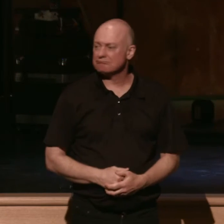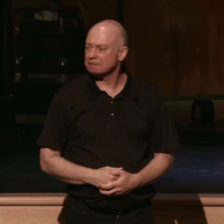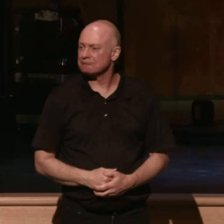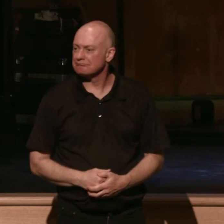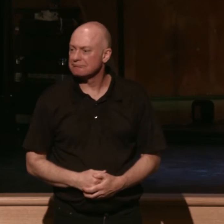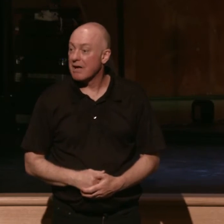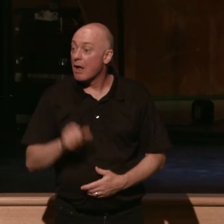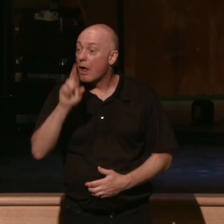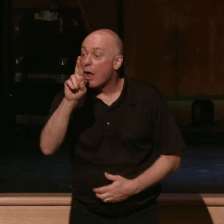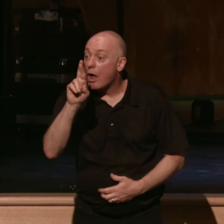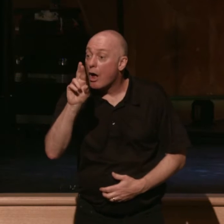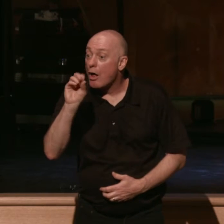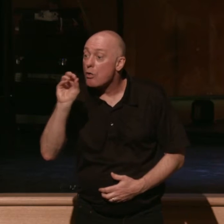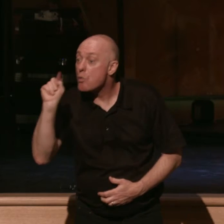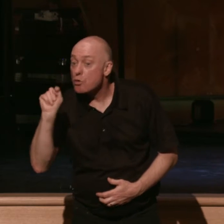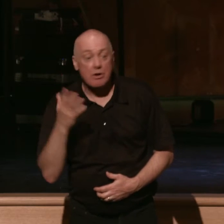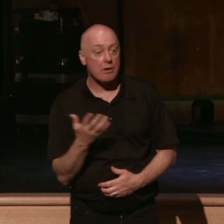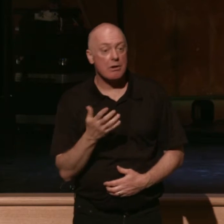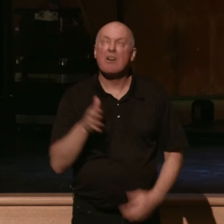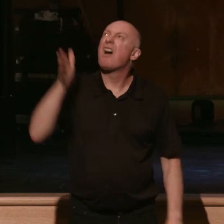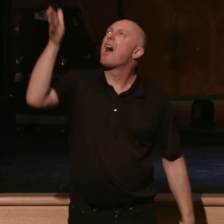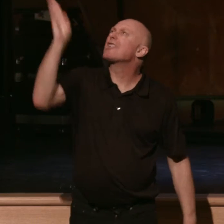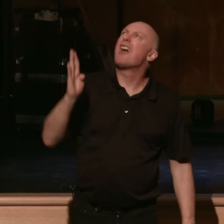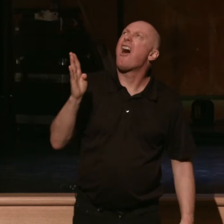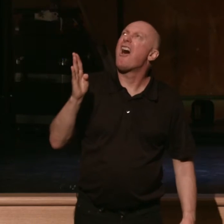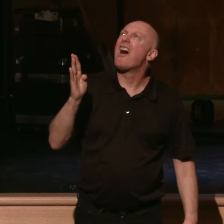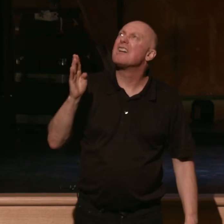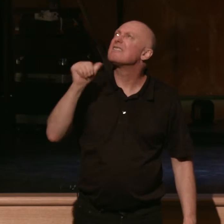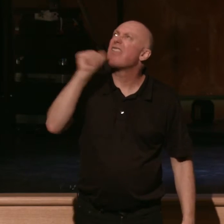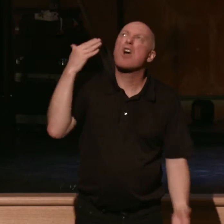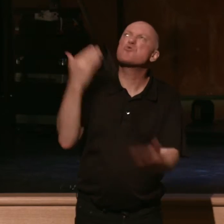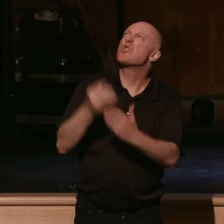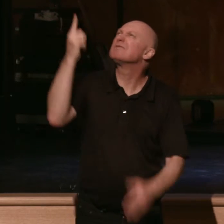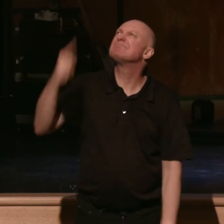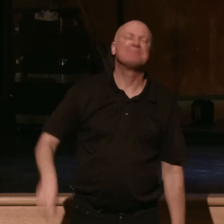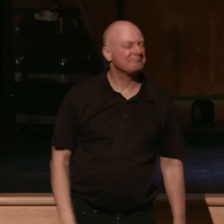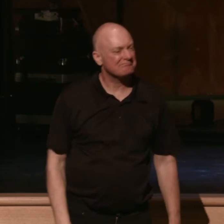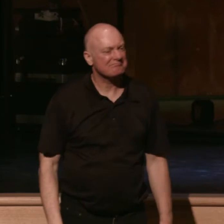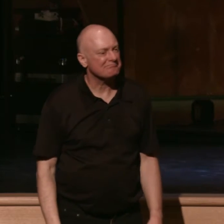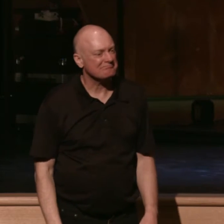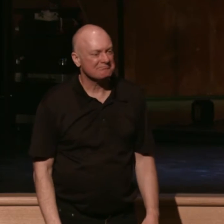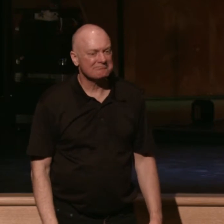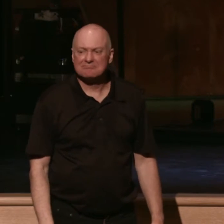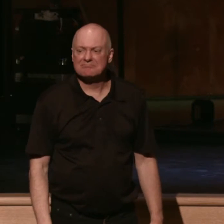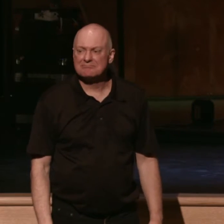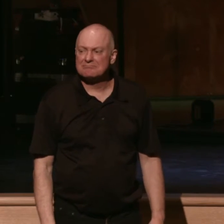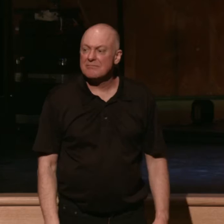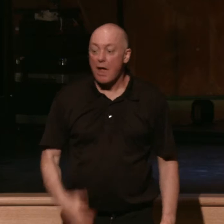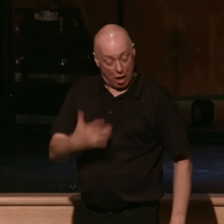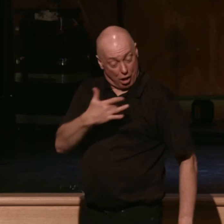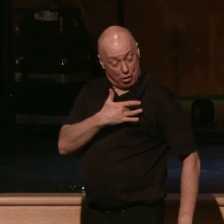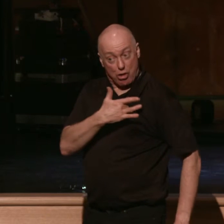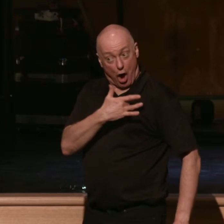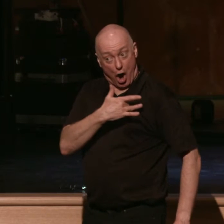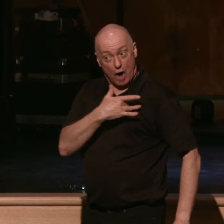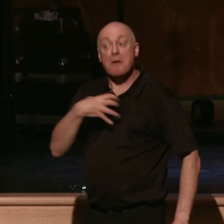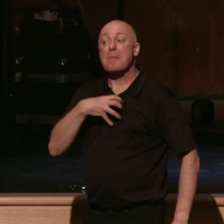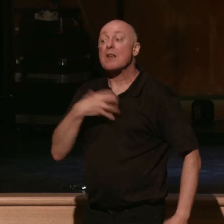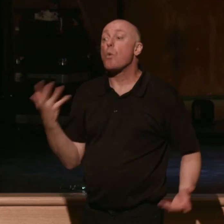the root of complaining is a heart that says, God is not good. At the heart of complaining is a heart that says,